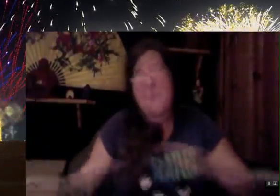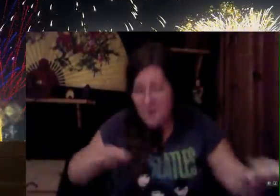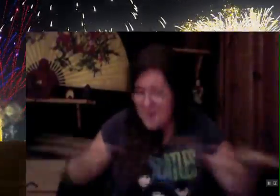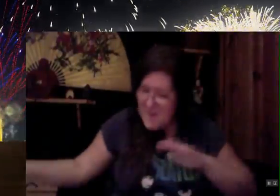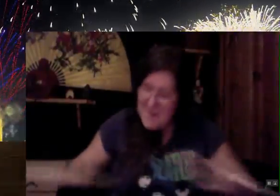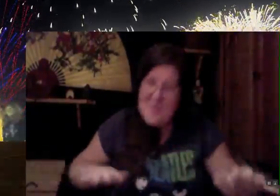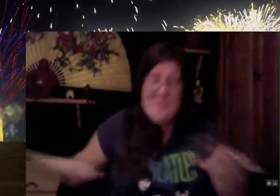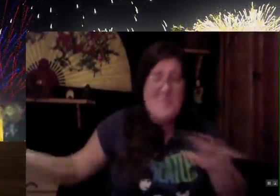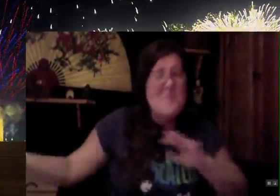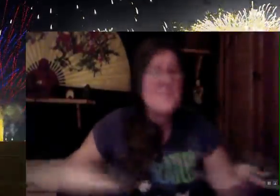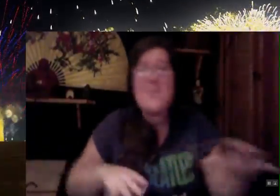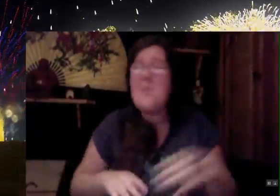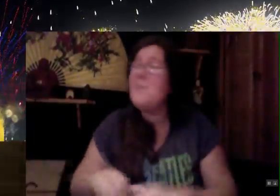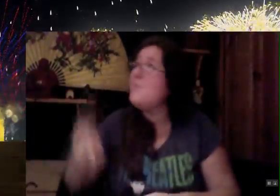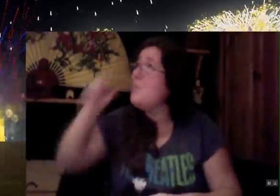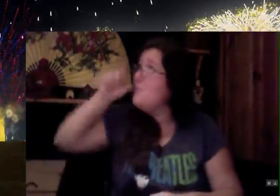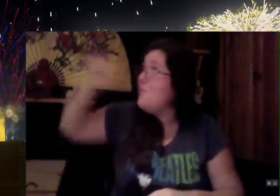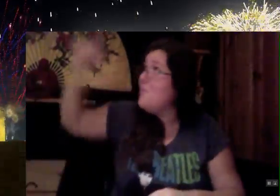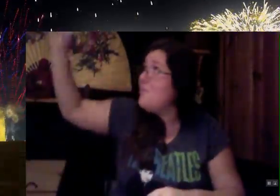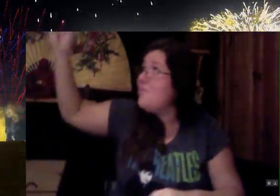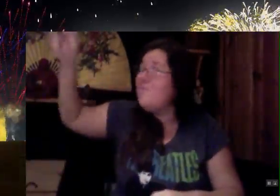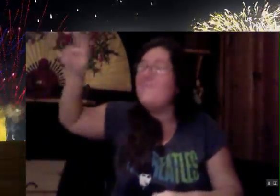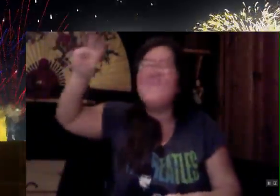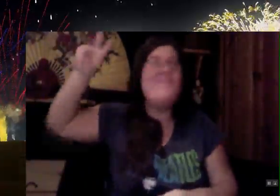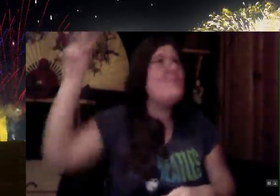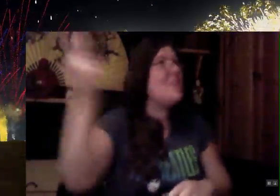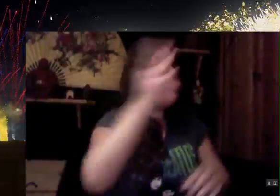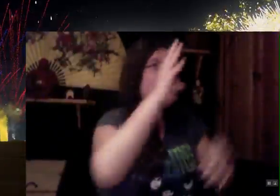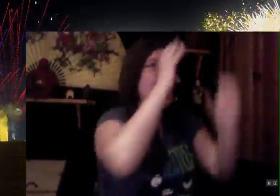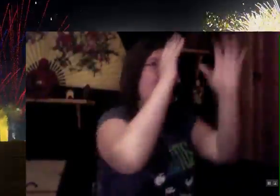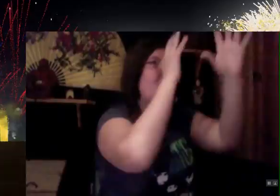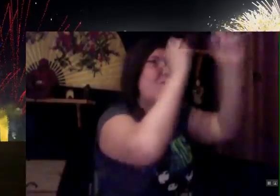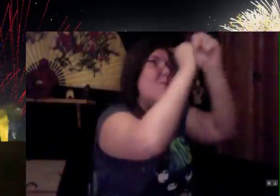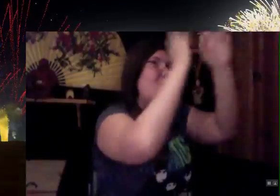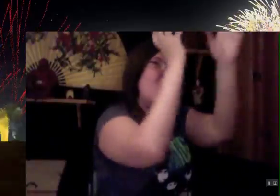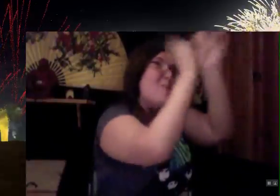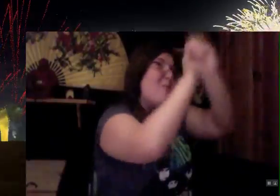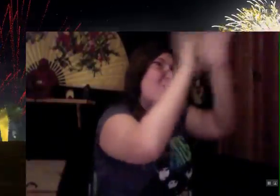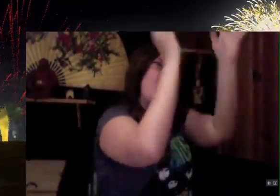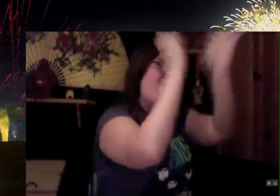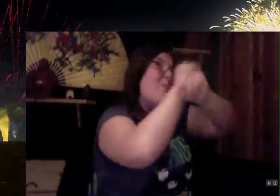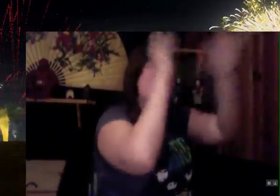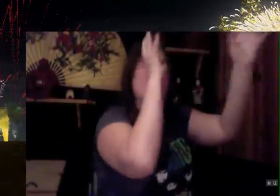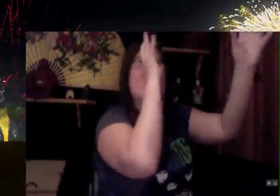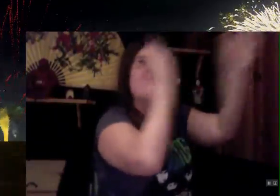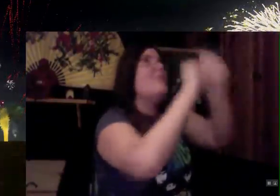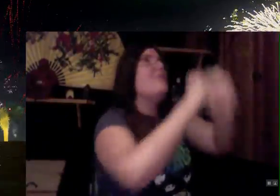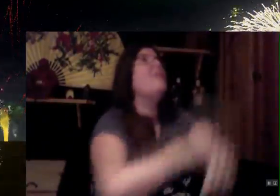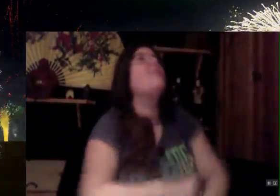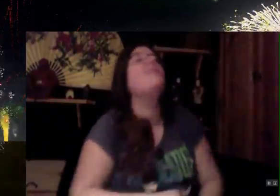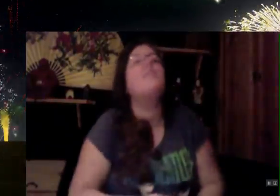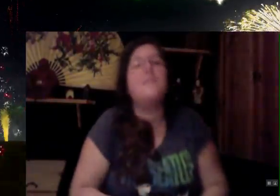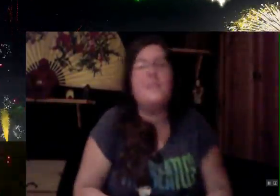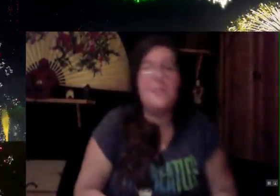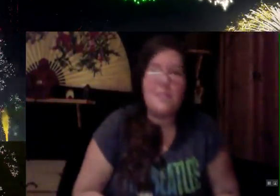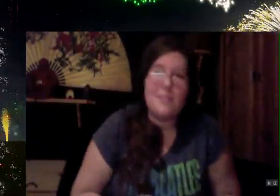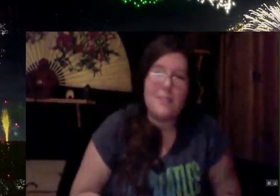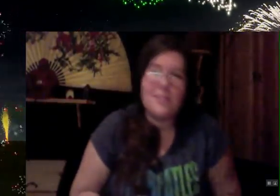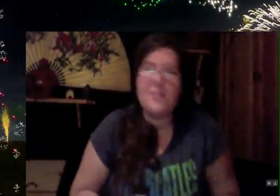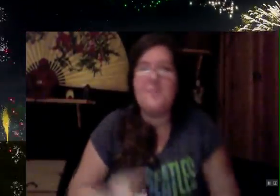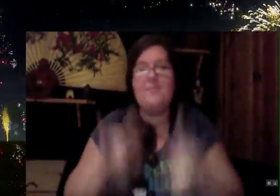Boom boom! Keep it brighter than the moon, moon, moon. Big